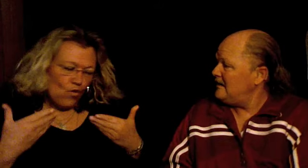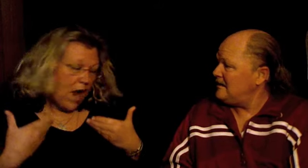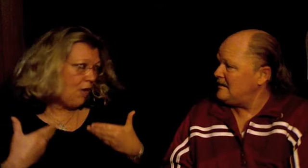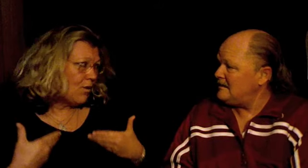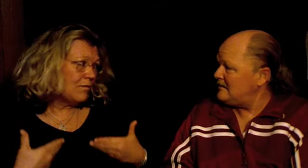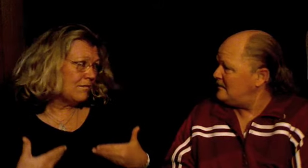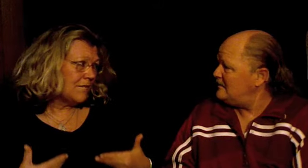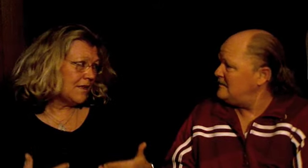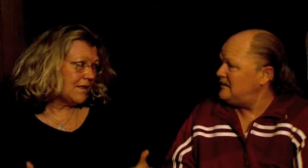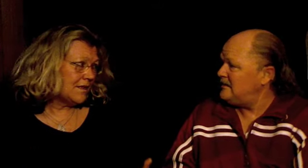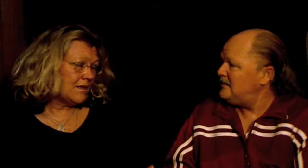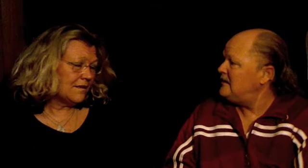around me